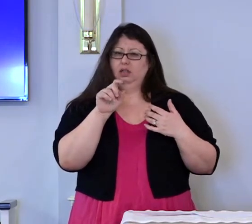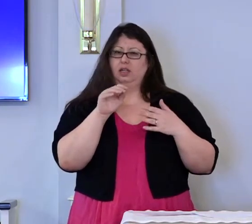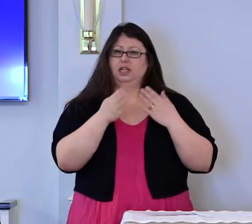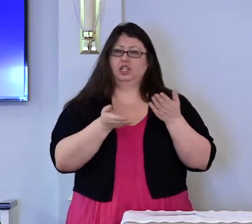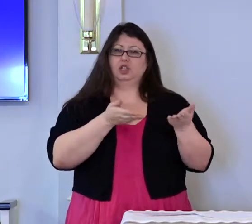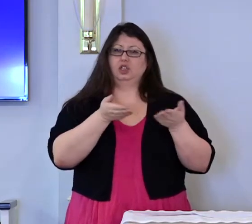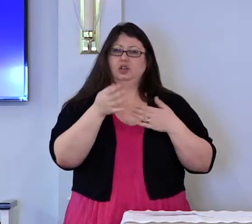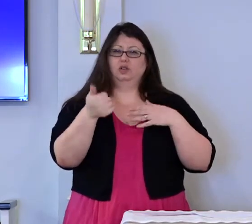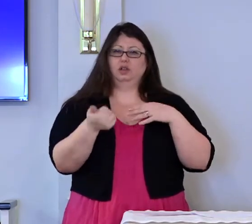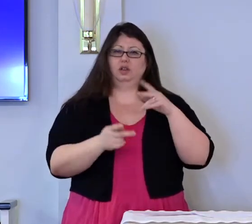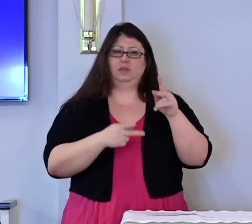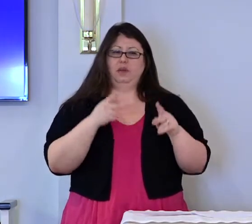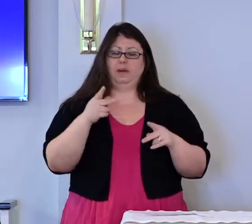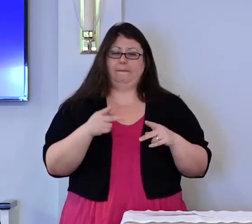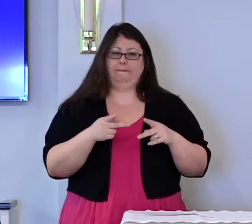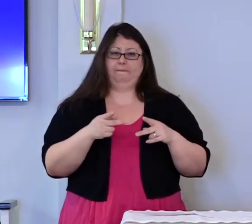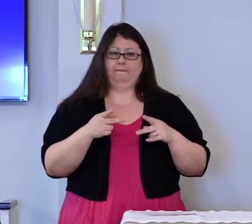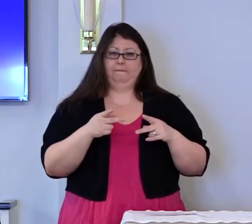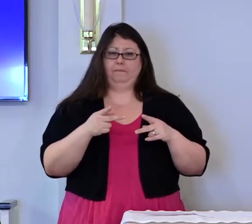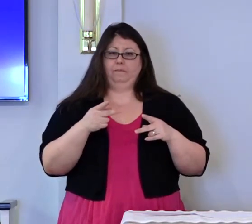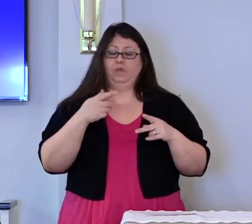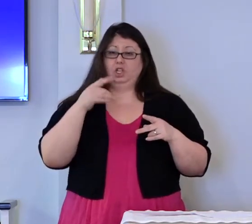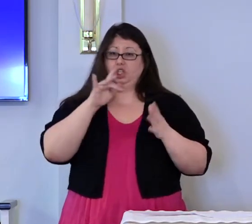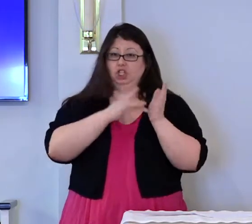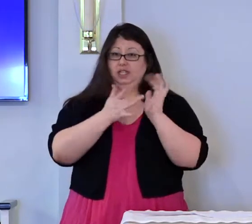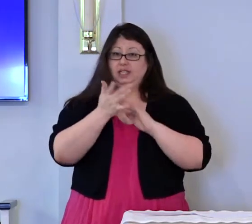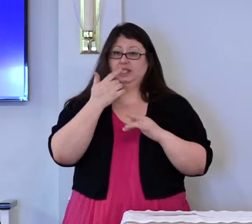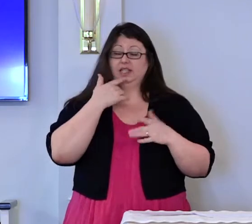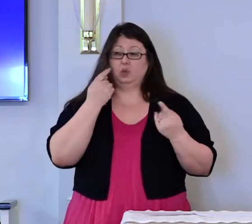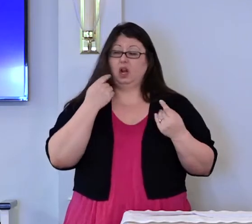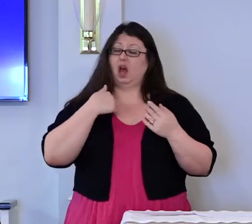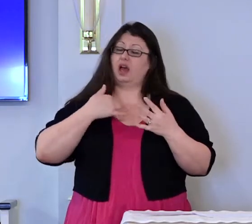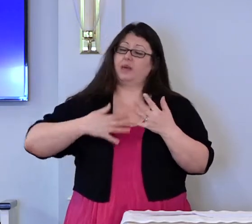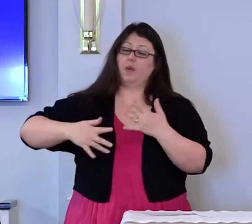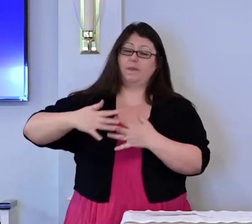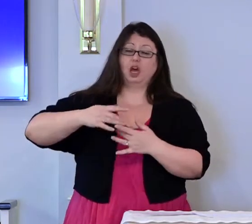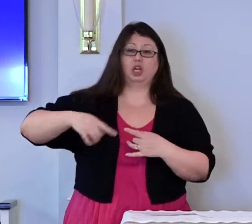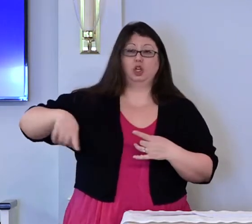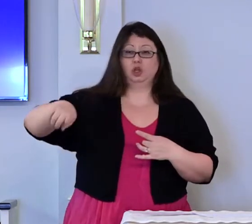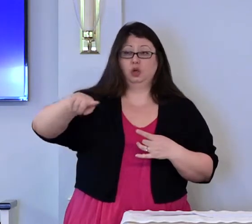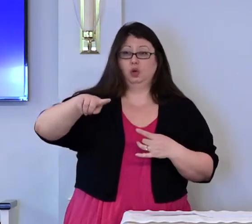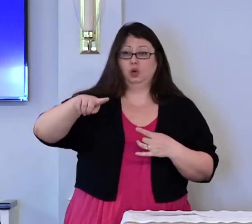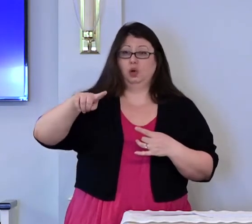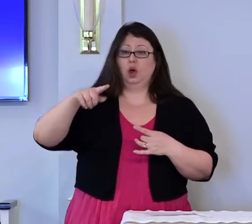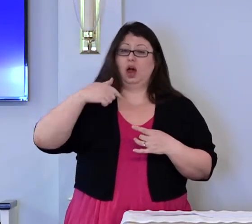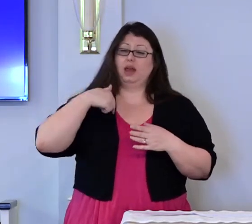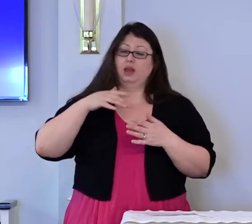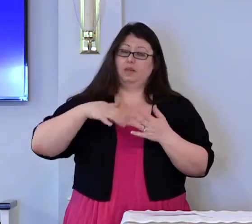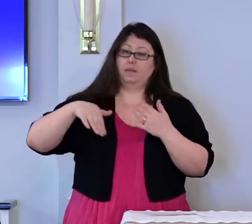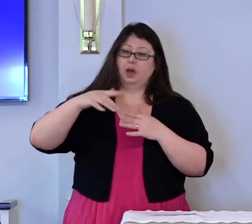I am among you says Jesus as one who serves.